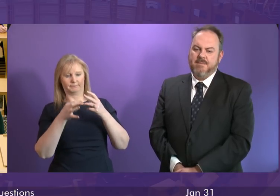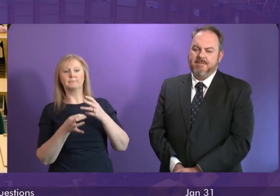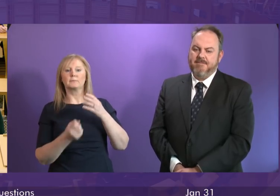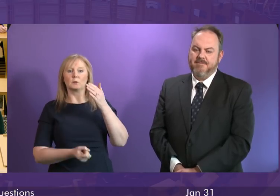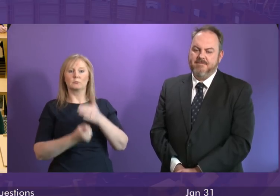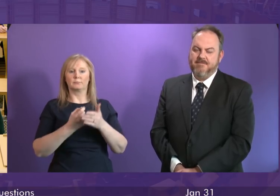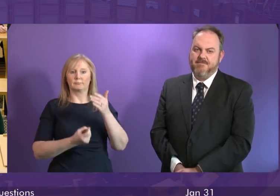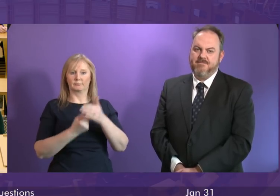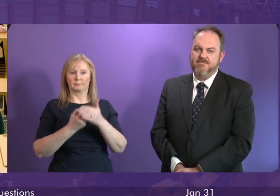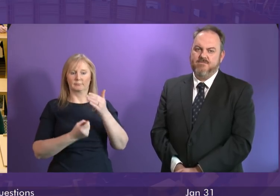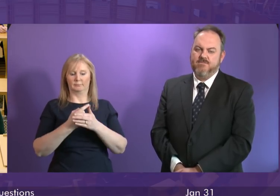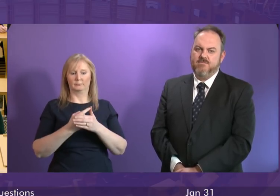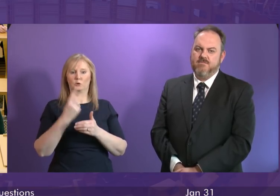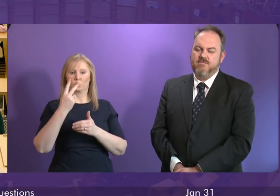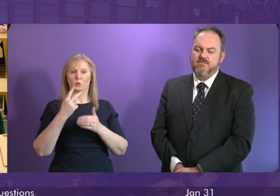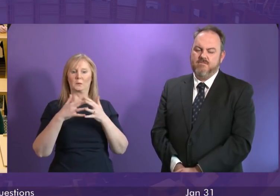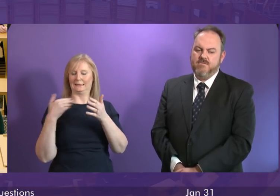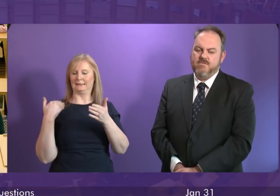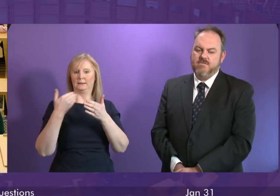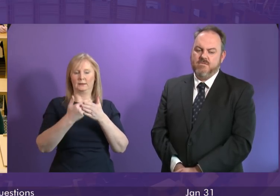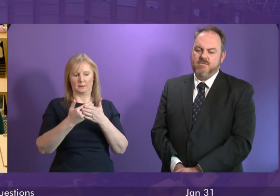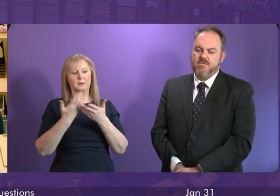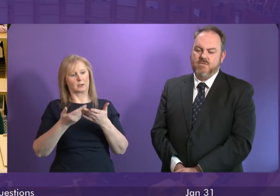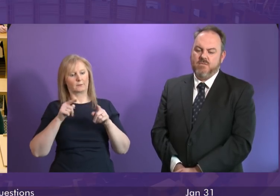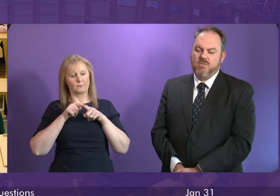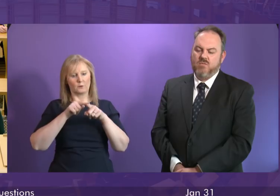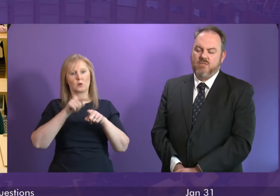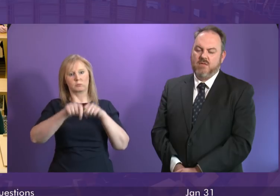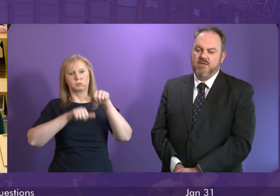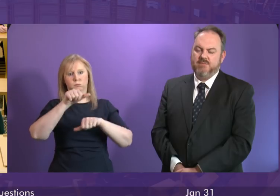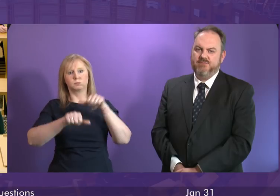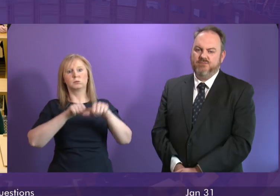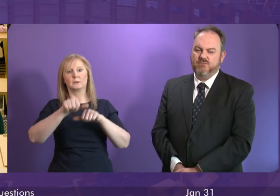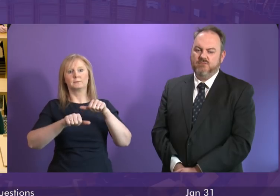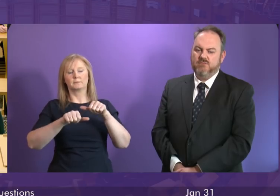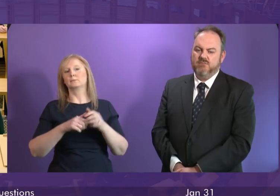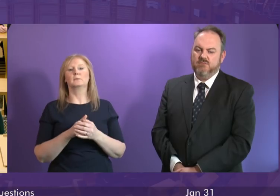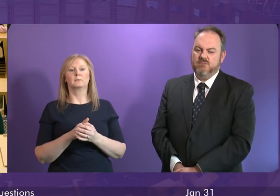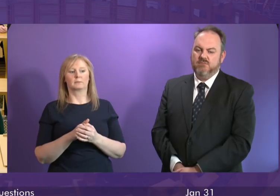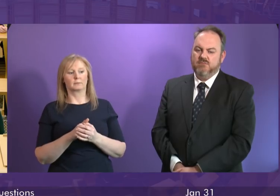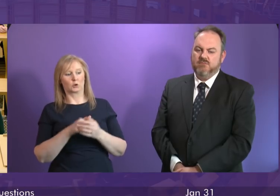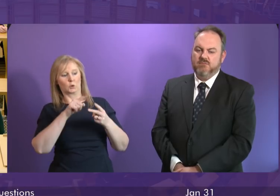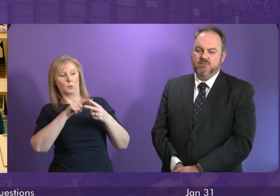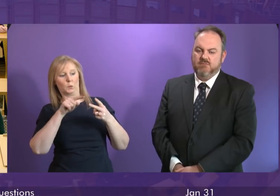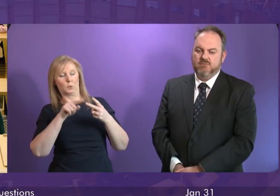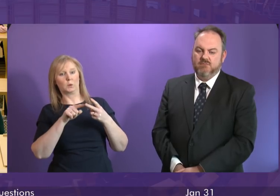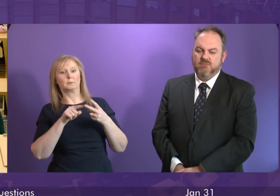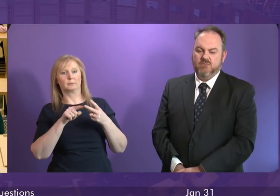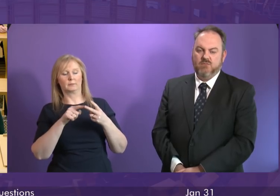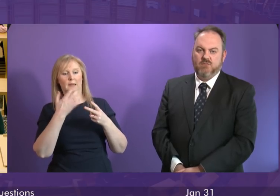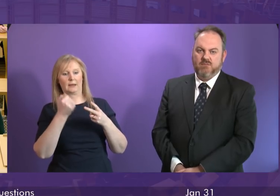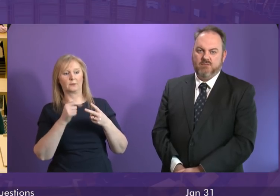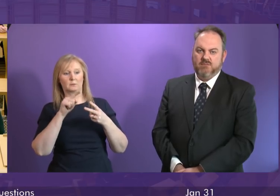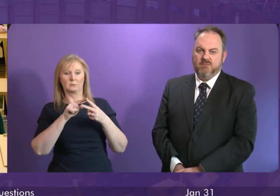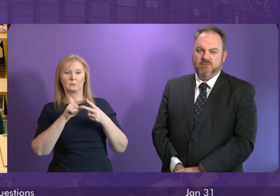that have been reported over the last couple of weeks have followed this procedure. The tool, in brief, presiding officer, has two parts. Firstly, it